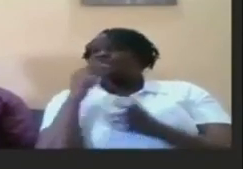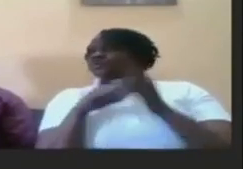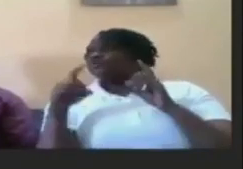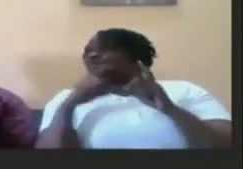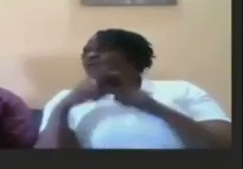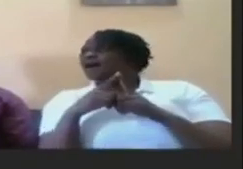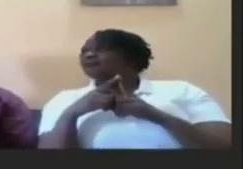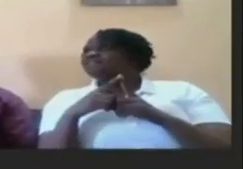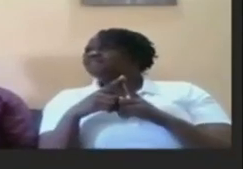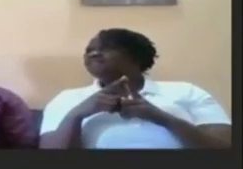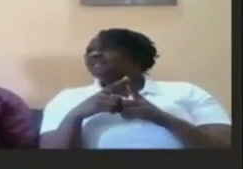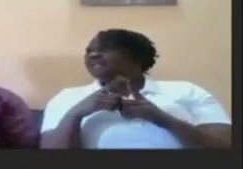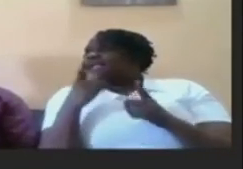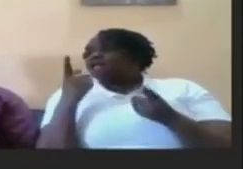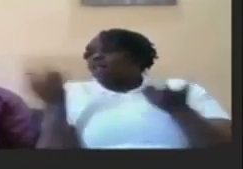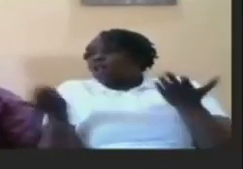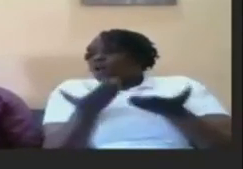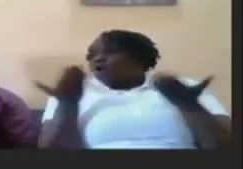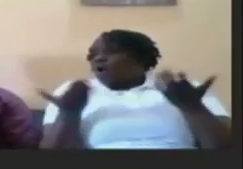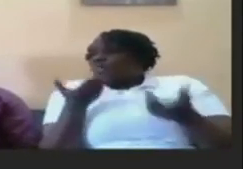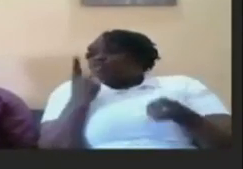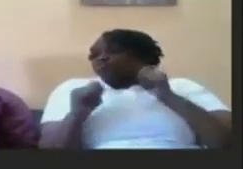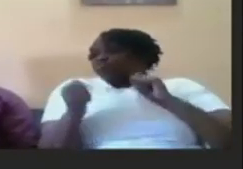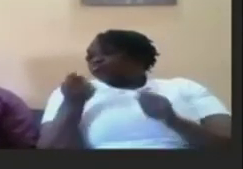like that Chinese slang don't say that